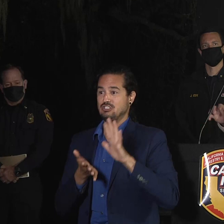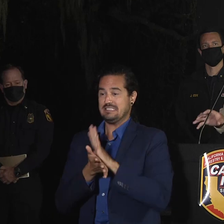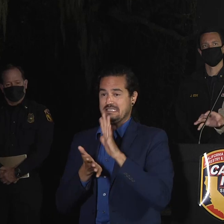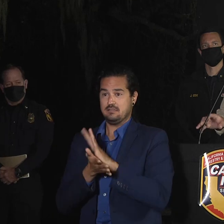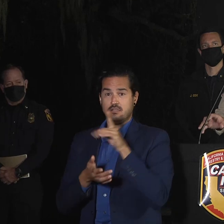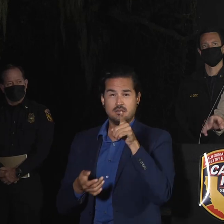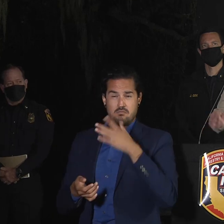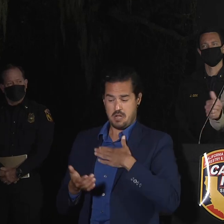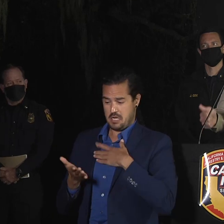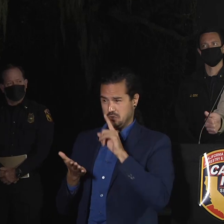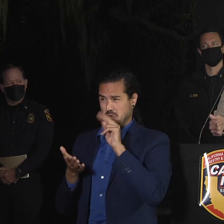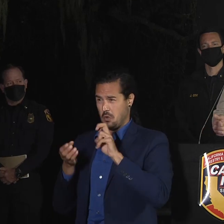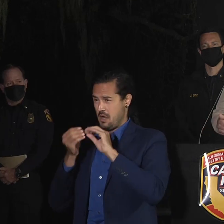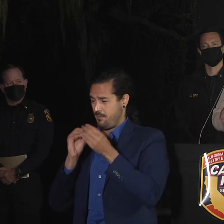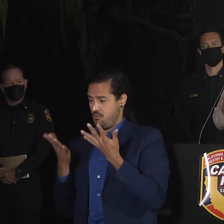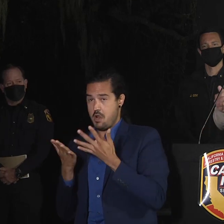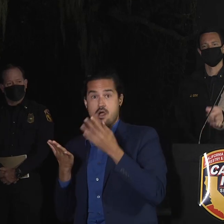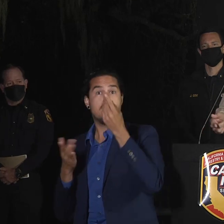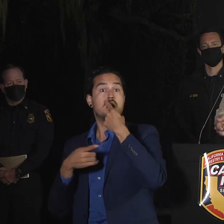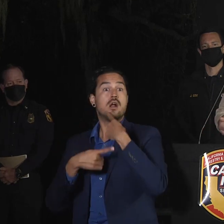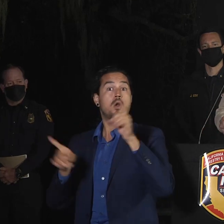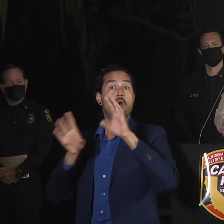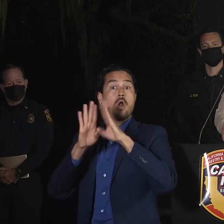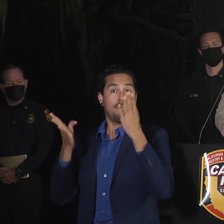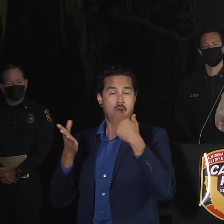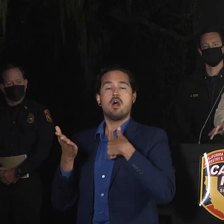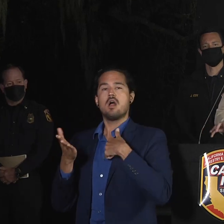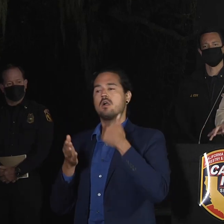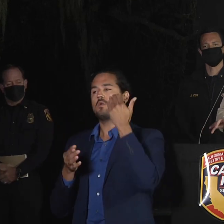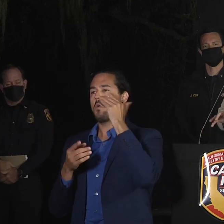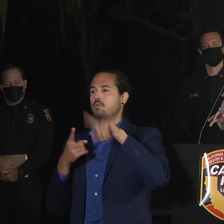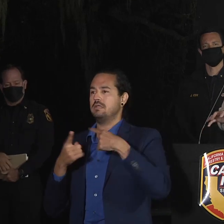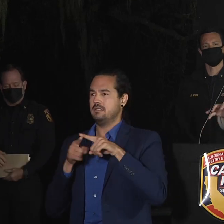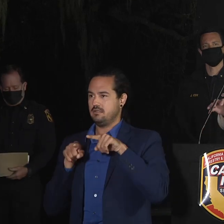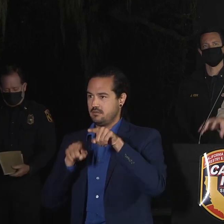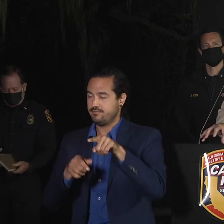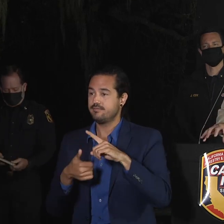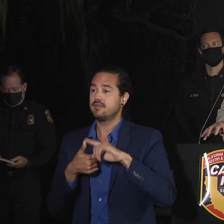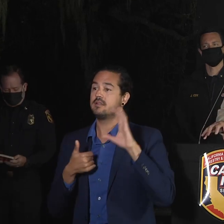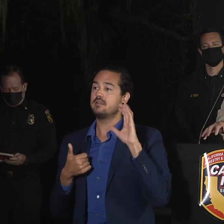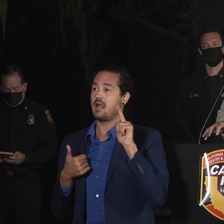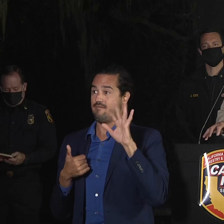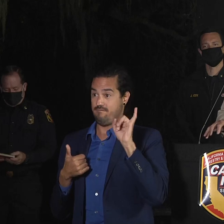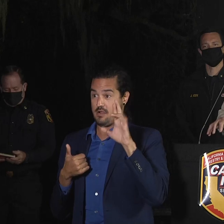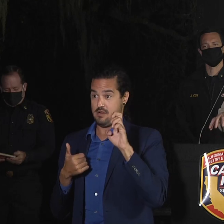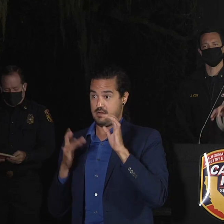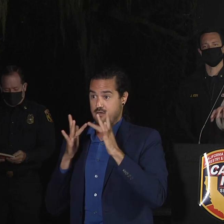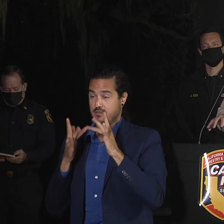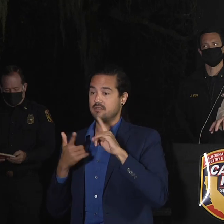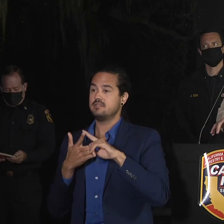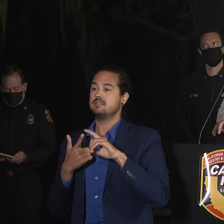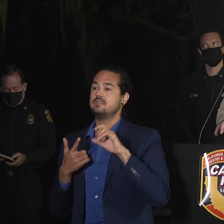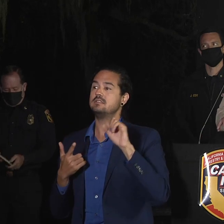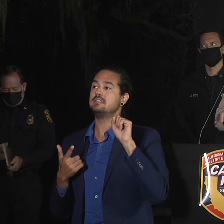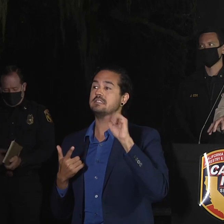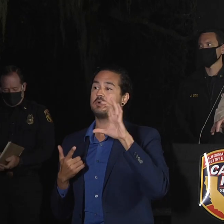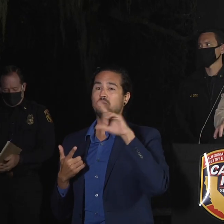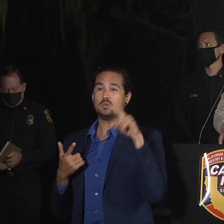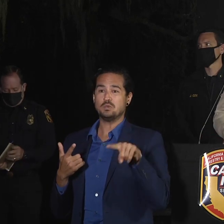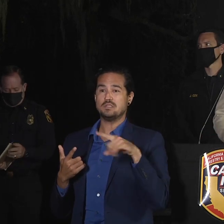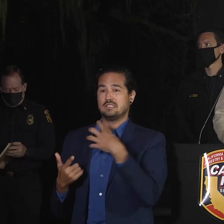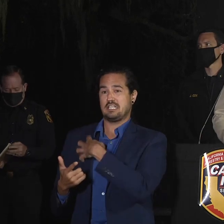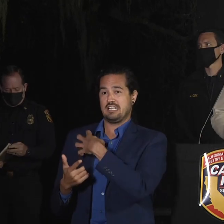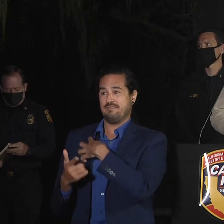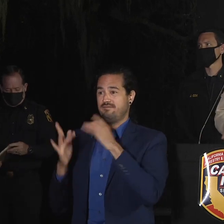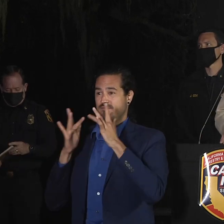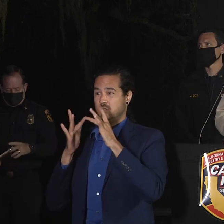the right channels, right? So Cal Fire, our social media, making sure it's a trusted source, and then checking that map. And